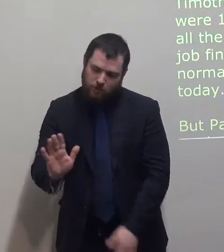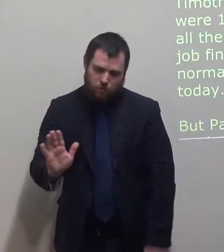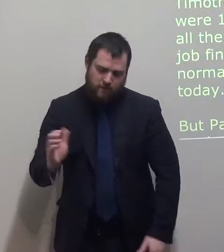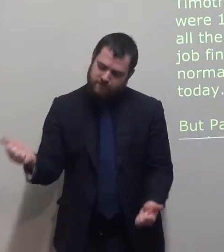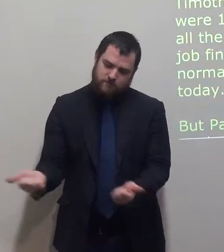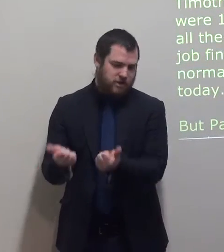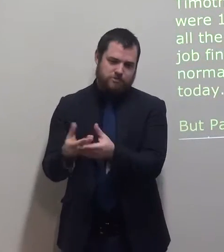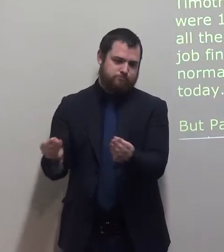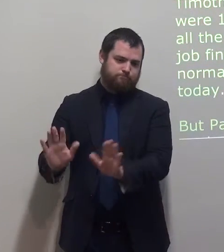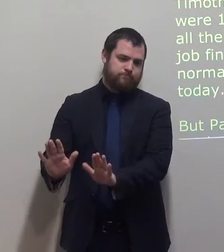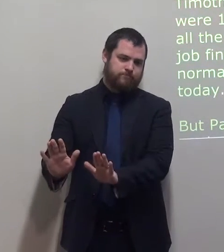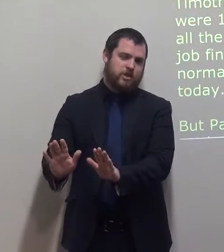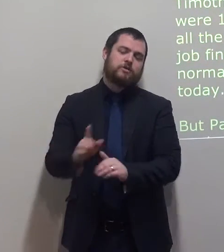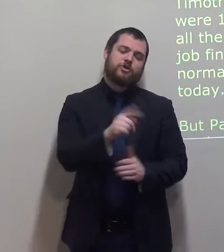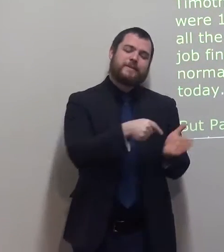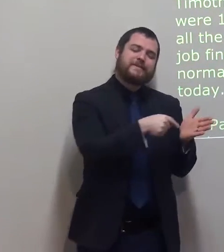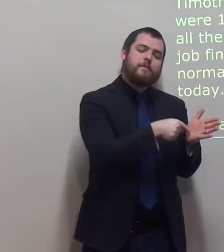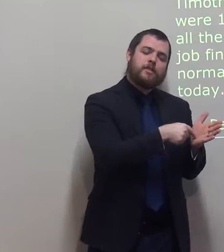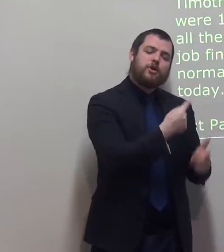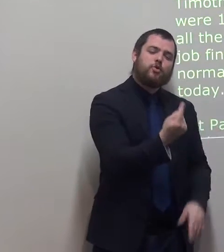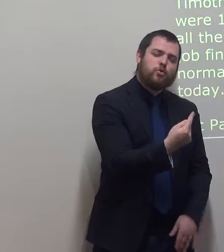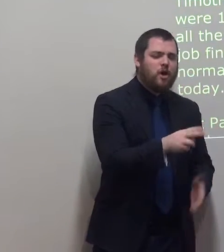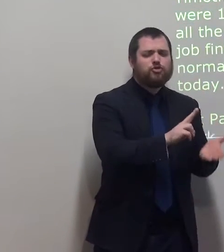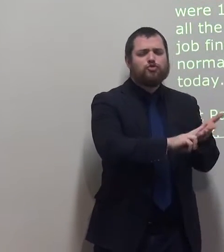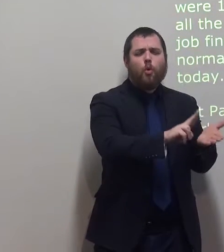Timothy was a long pastor, same as pastors doing.